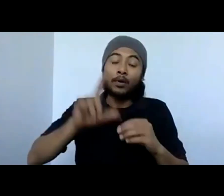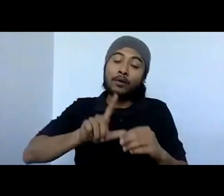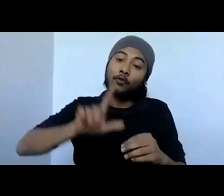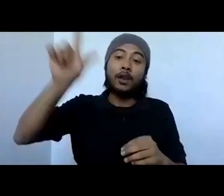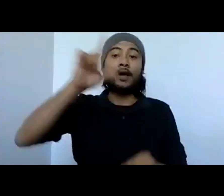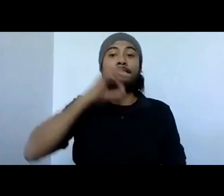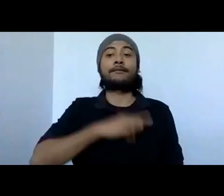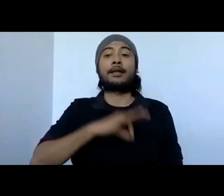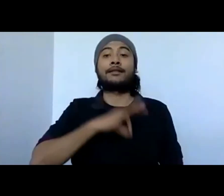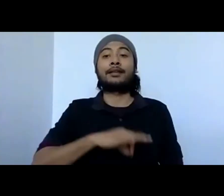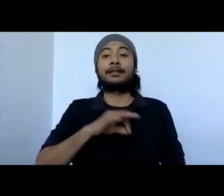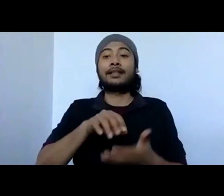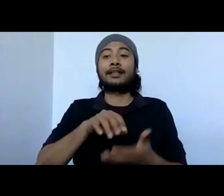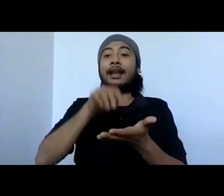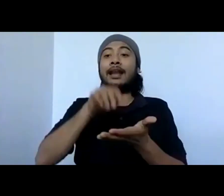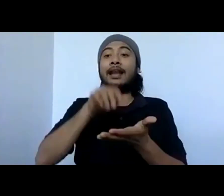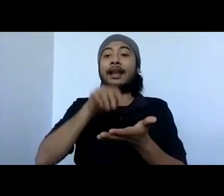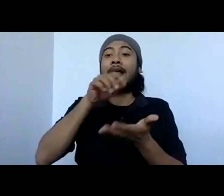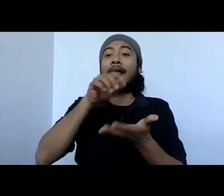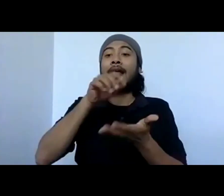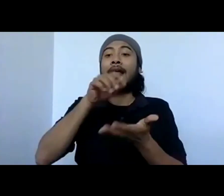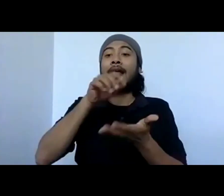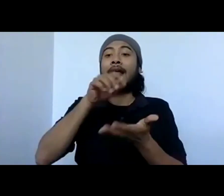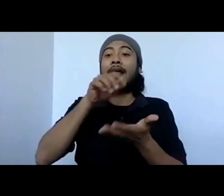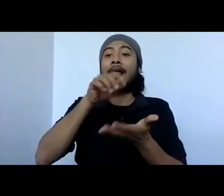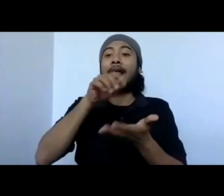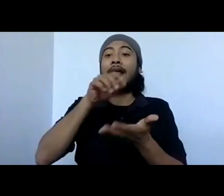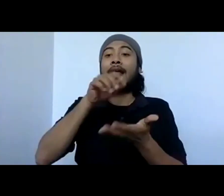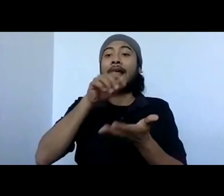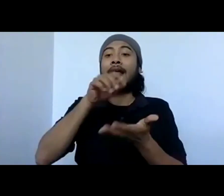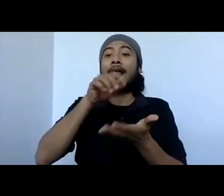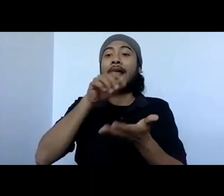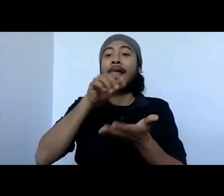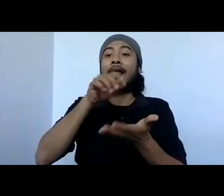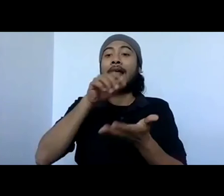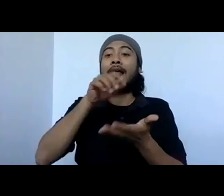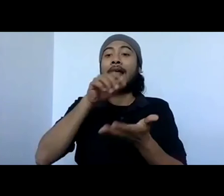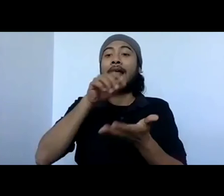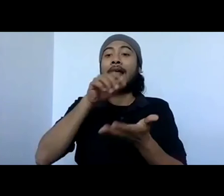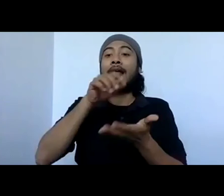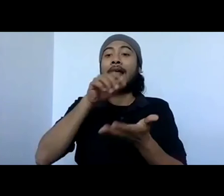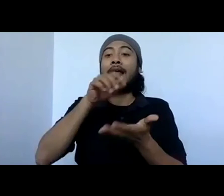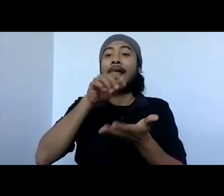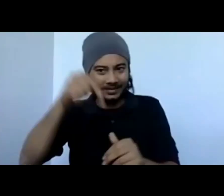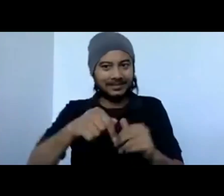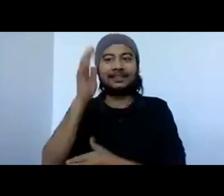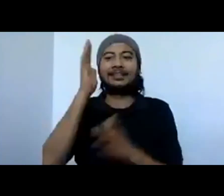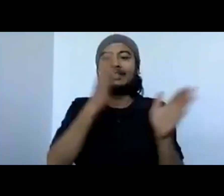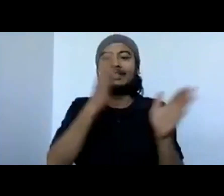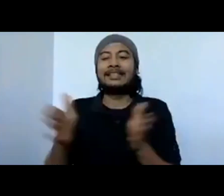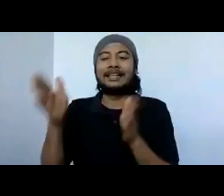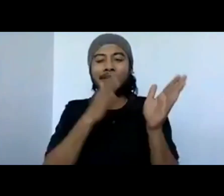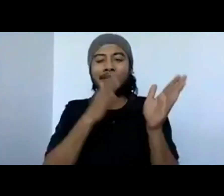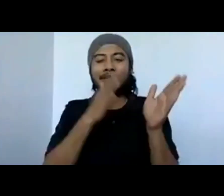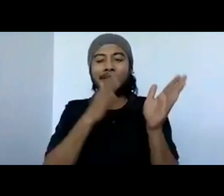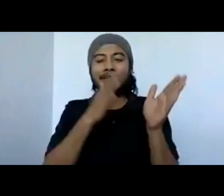And I am being reminded that the session would get closed in 15 minutes and we have one bunch of speakers